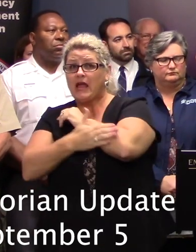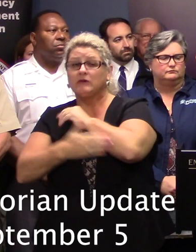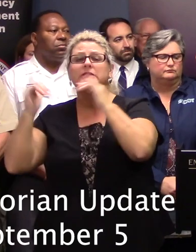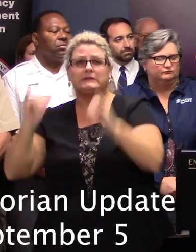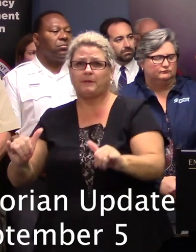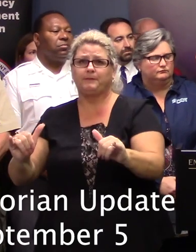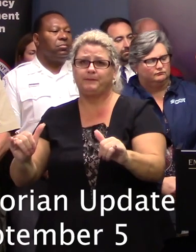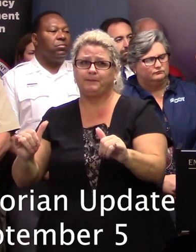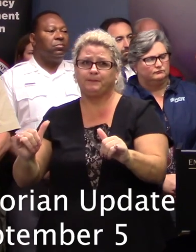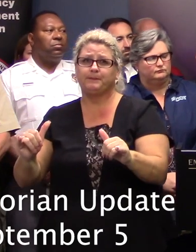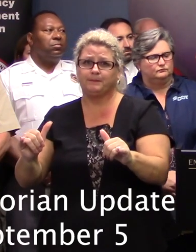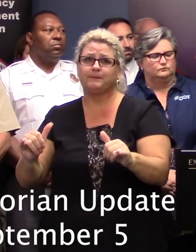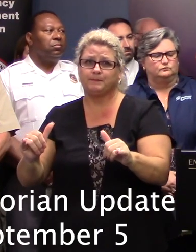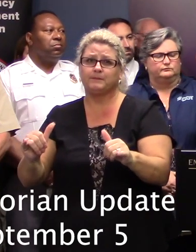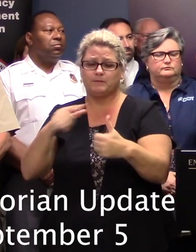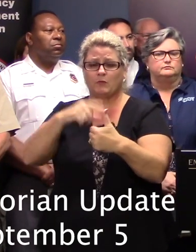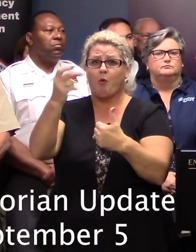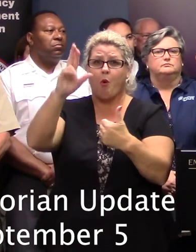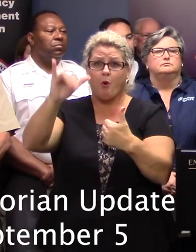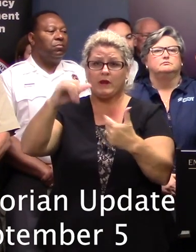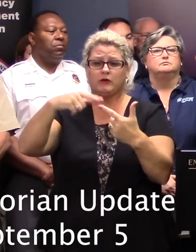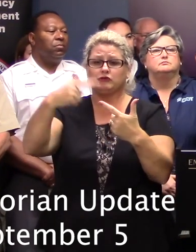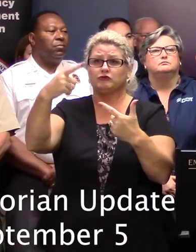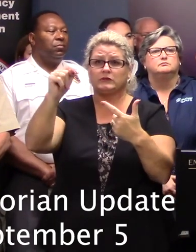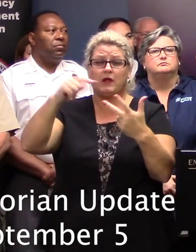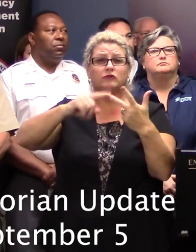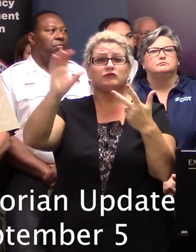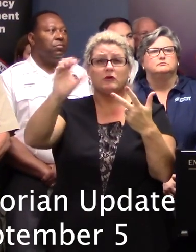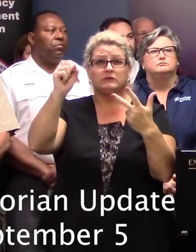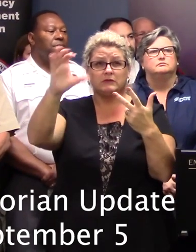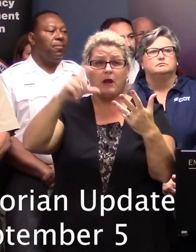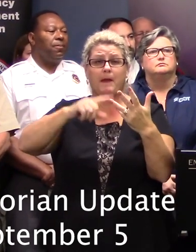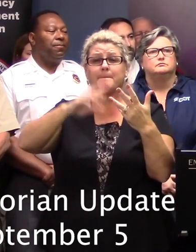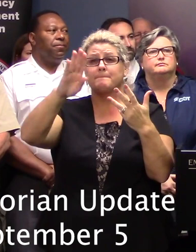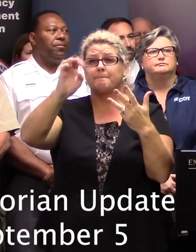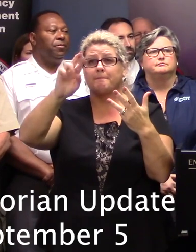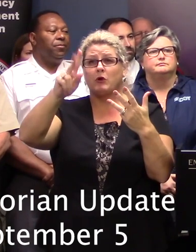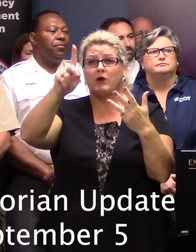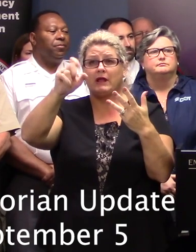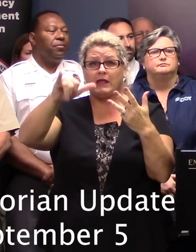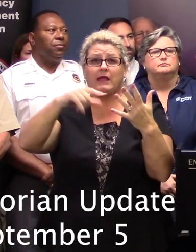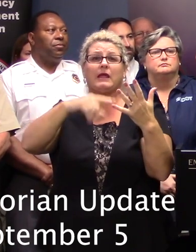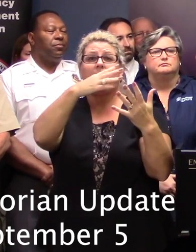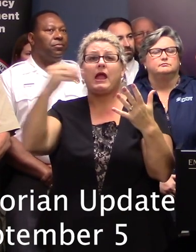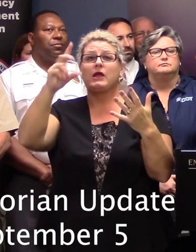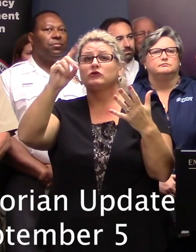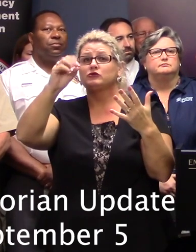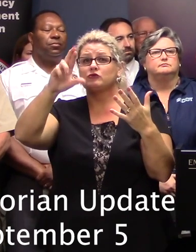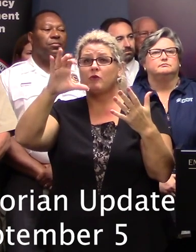of the eight counties. There's O'Ree, Georgetown, Charleston, Berkeley, and Dorchester are still under mandatory